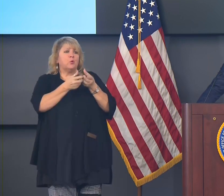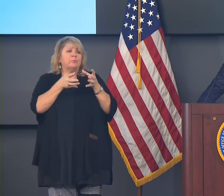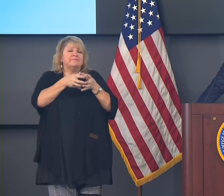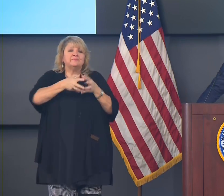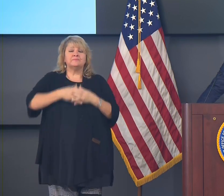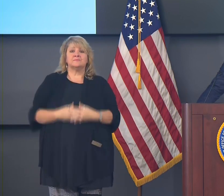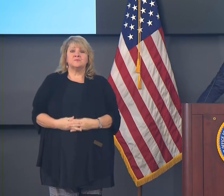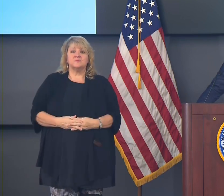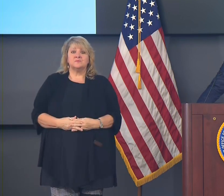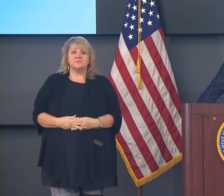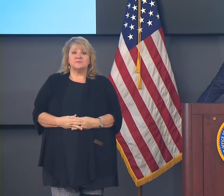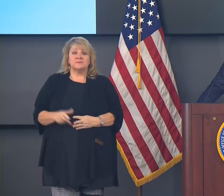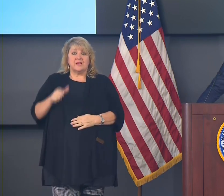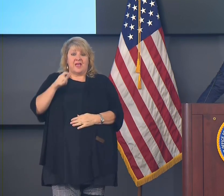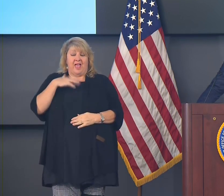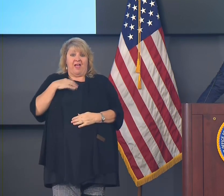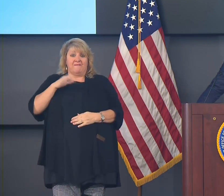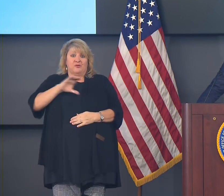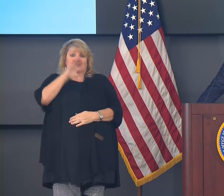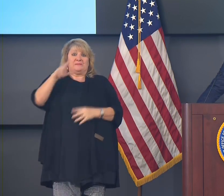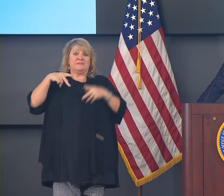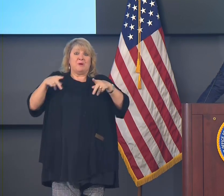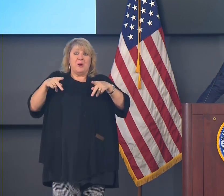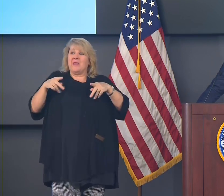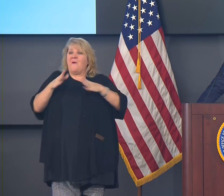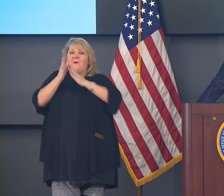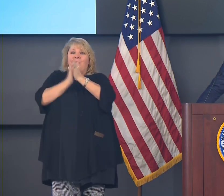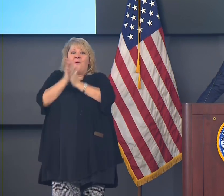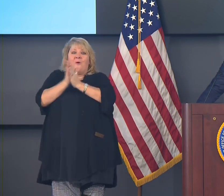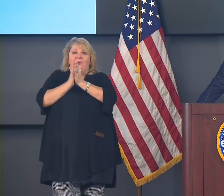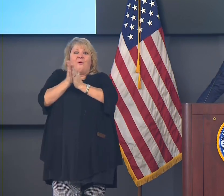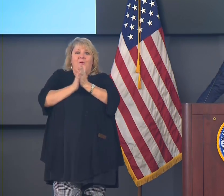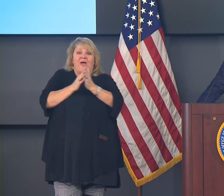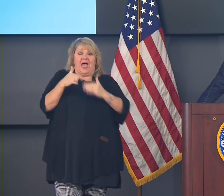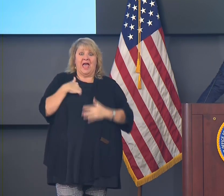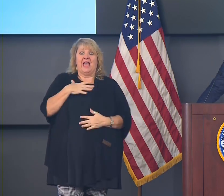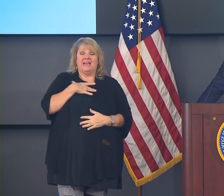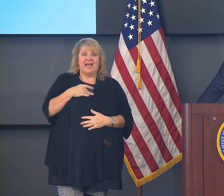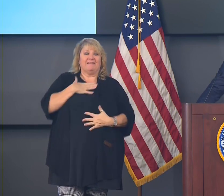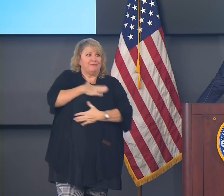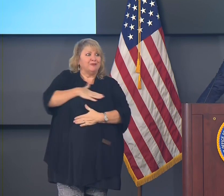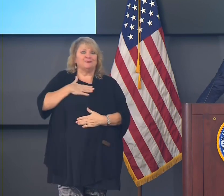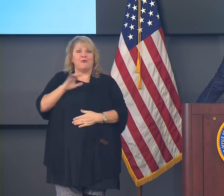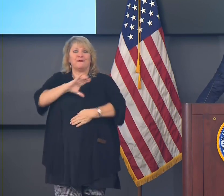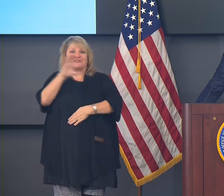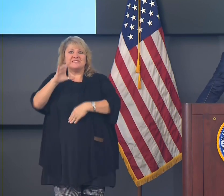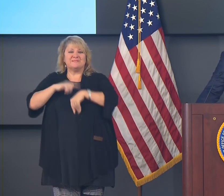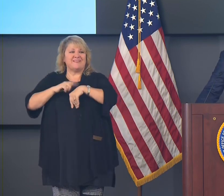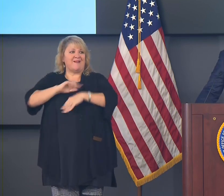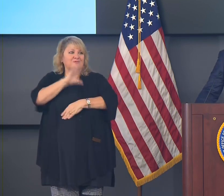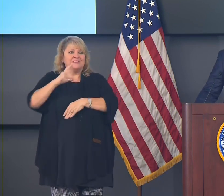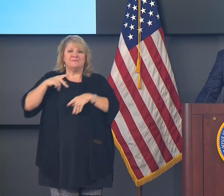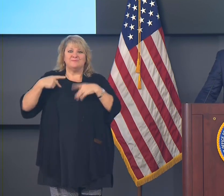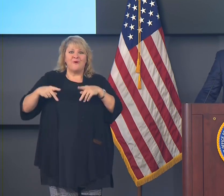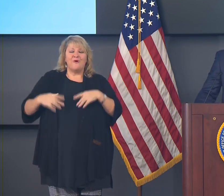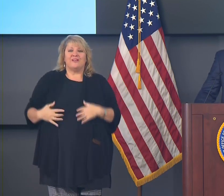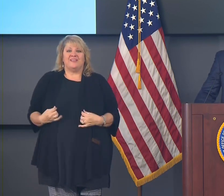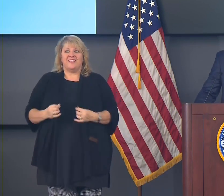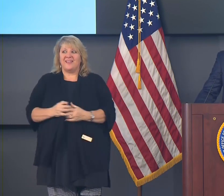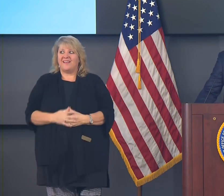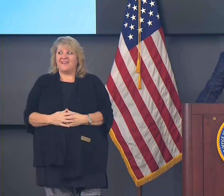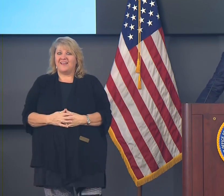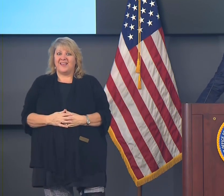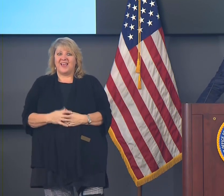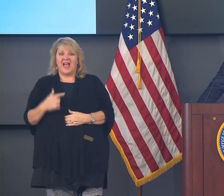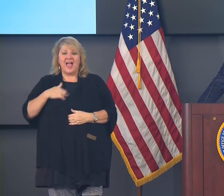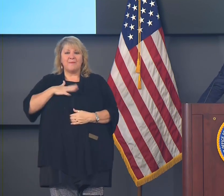party more than I do. And like everybody, I'm upset that we've got so many people across Louisiana who've worked so hard and